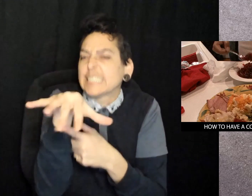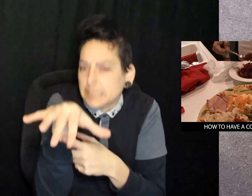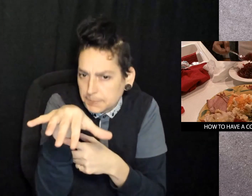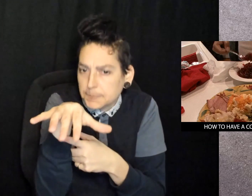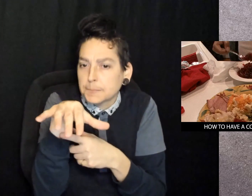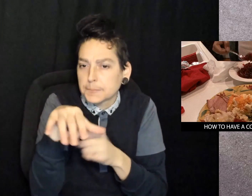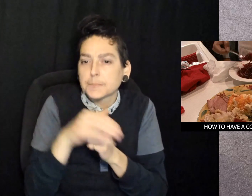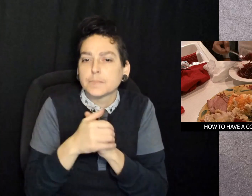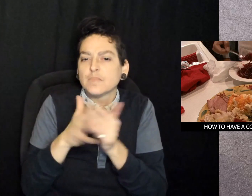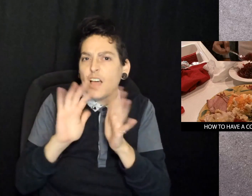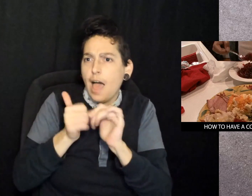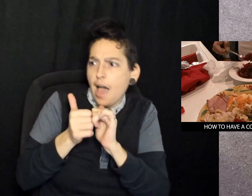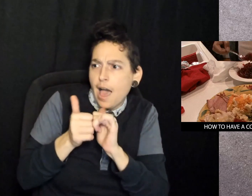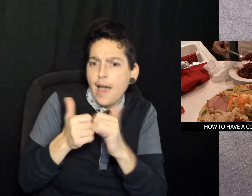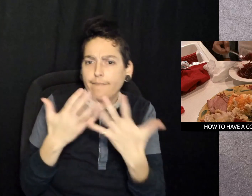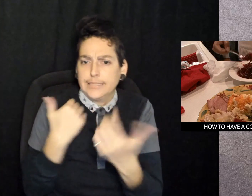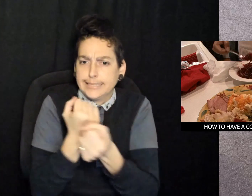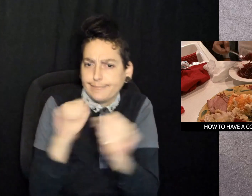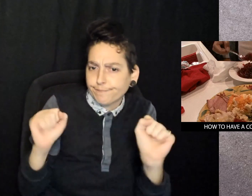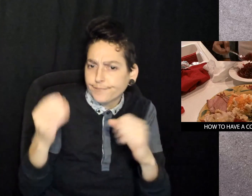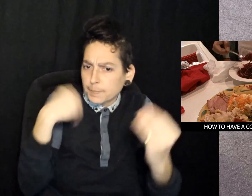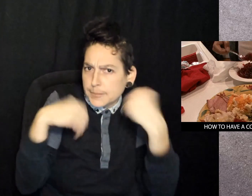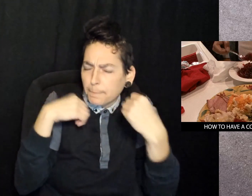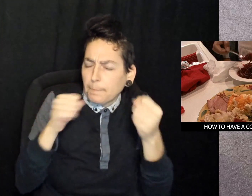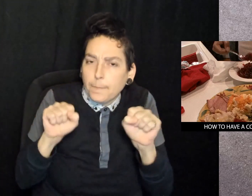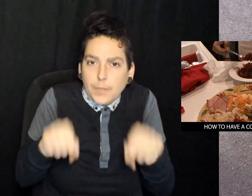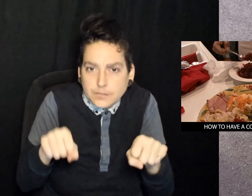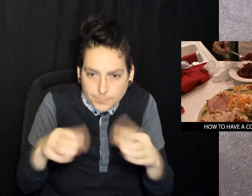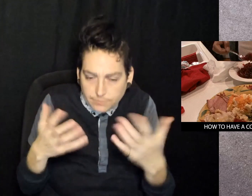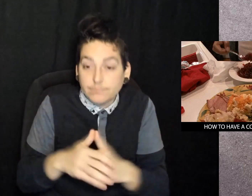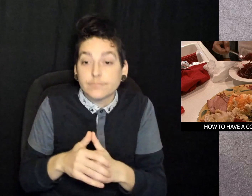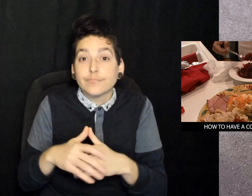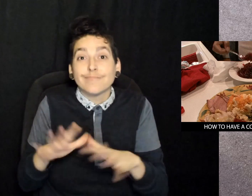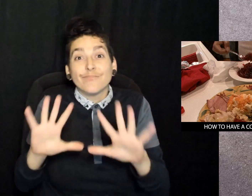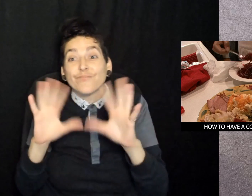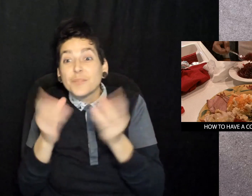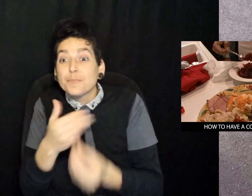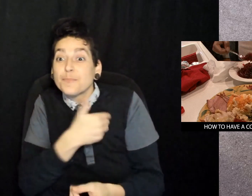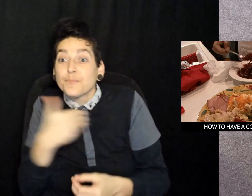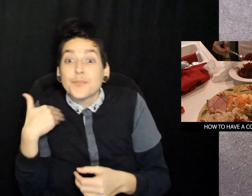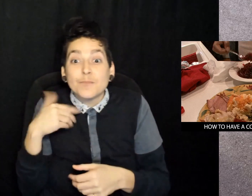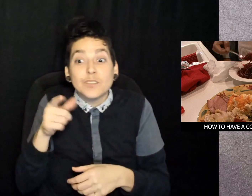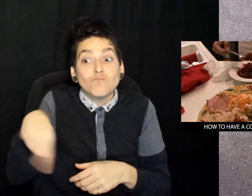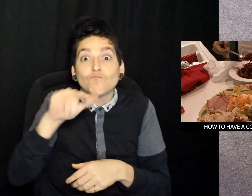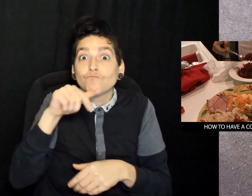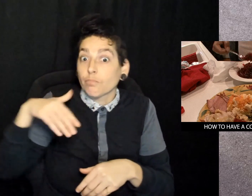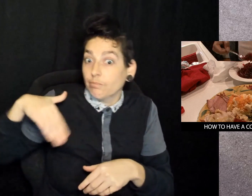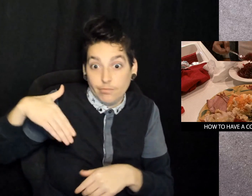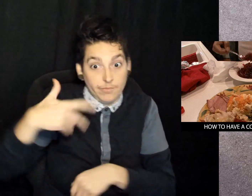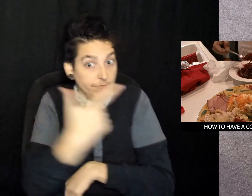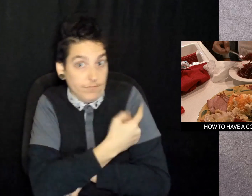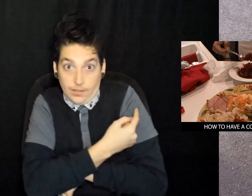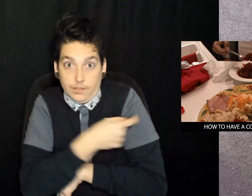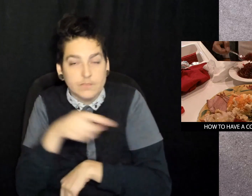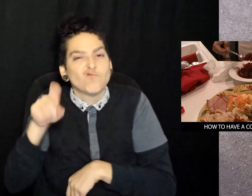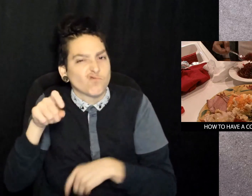on how to have the safest Thanksgiving possible. Have an outdoor celebration if possible.